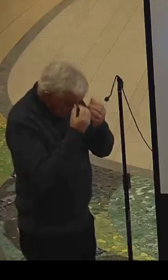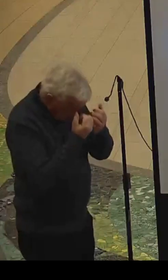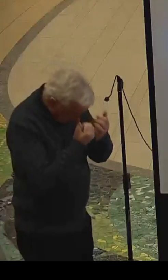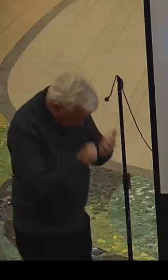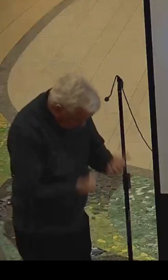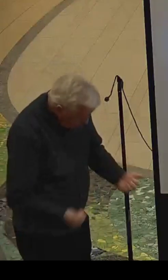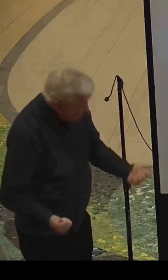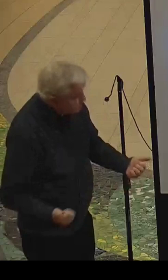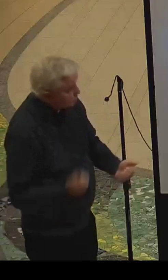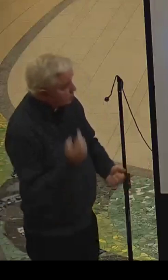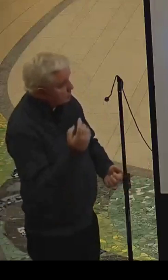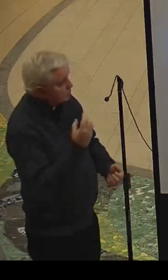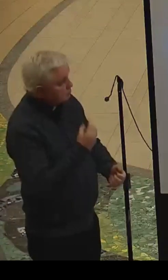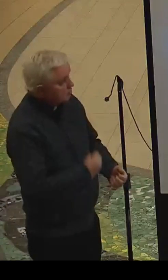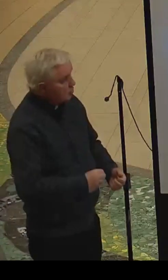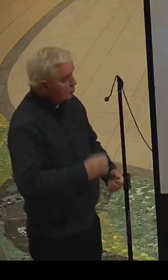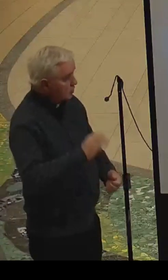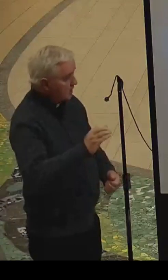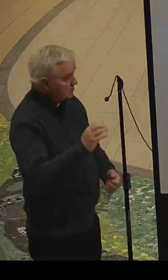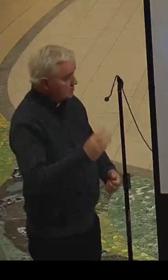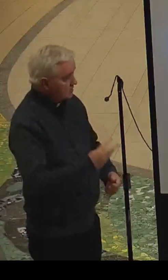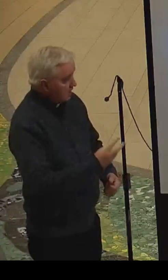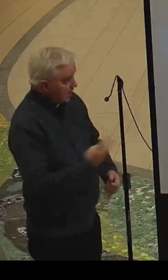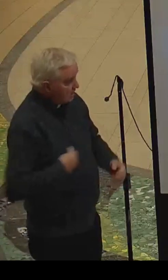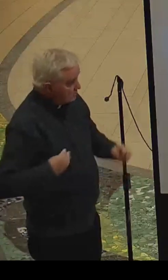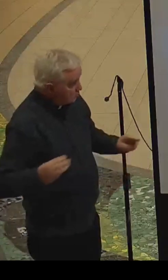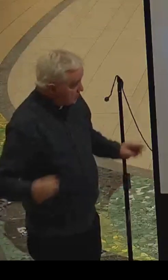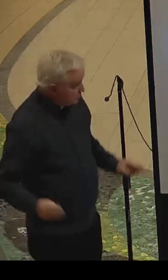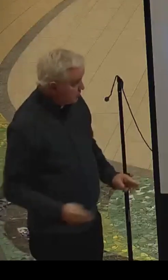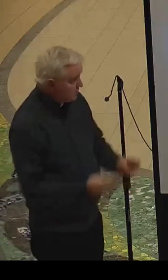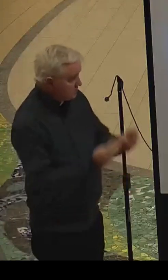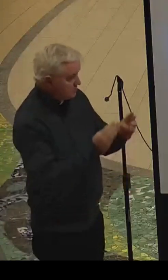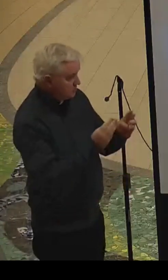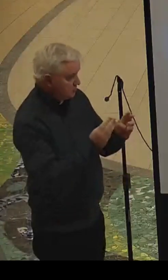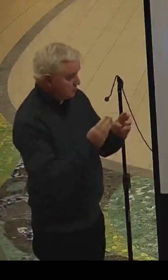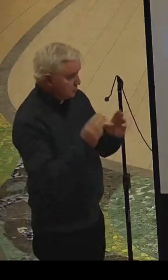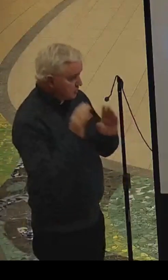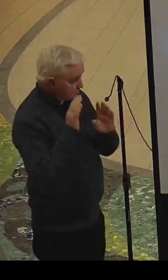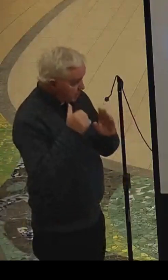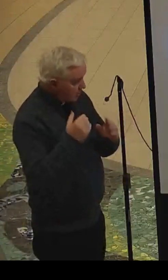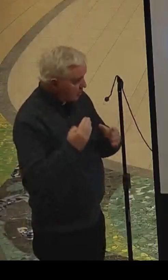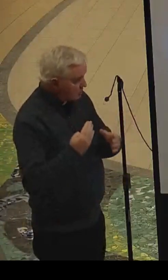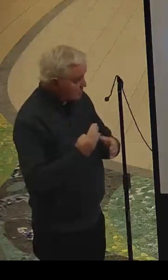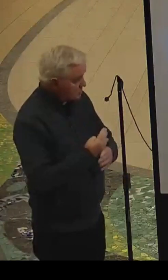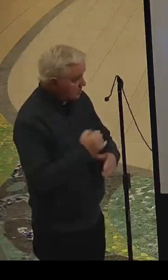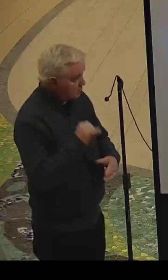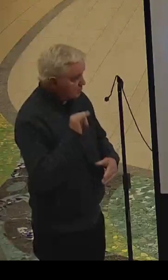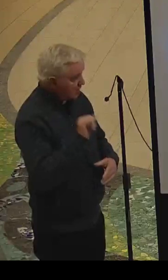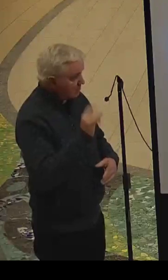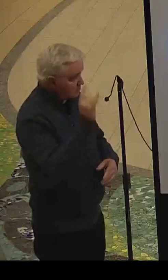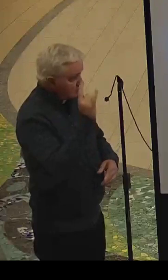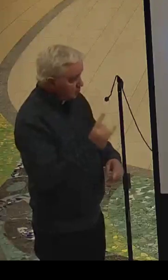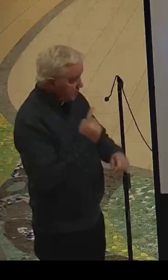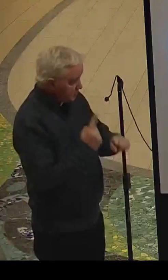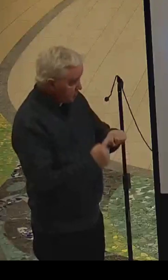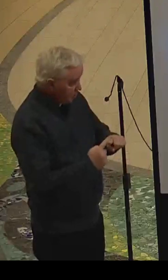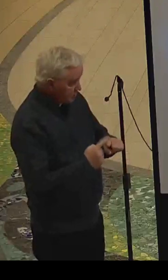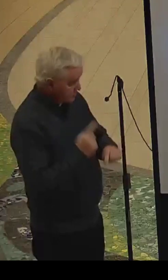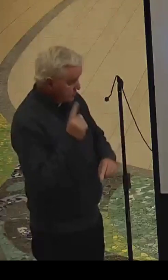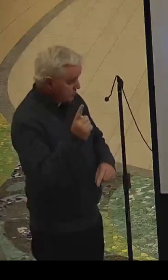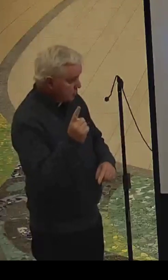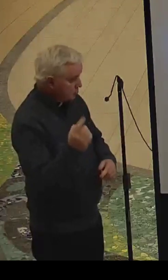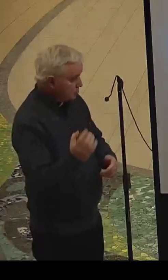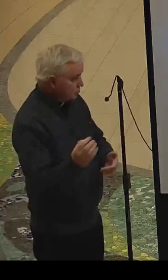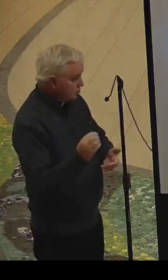We adore you, O Christ, and we praise you because by your holy